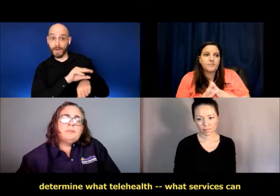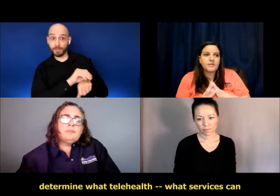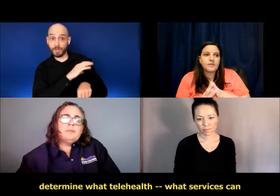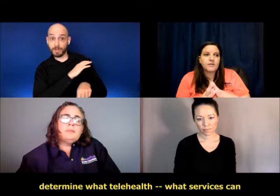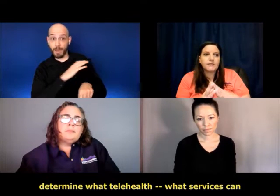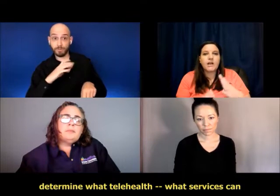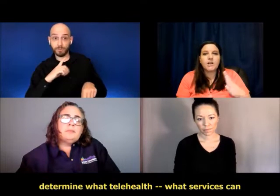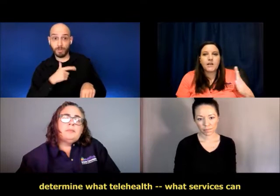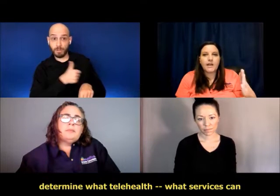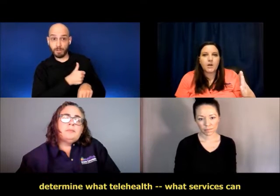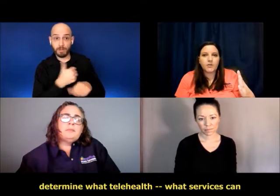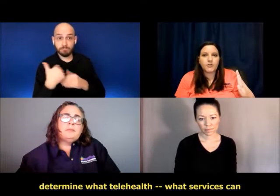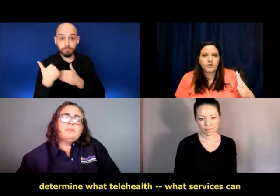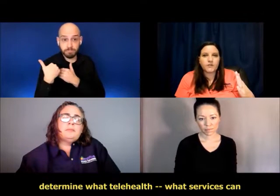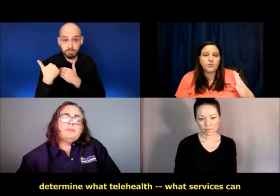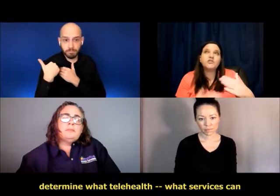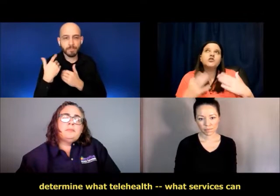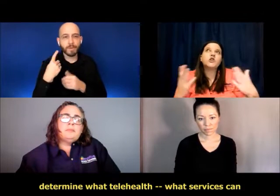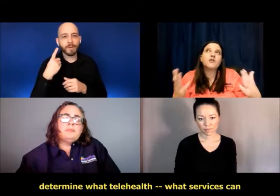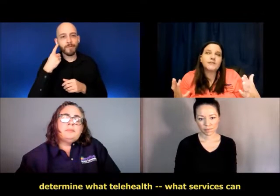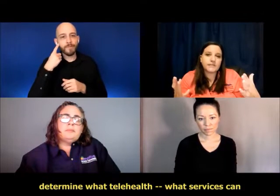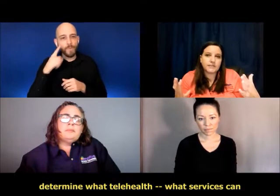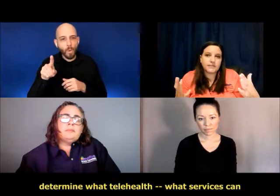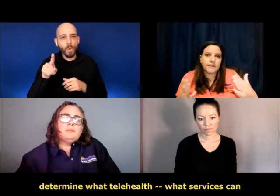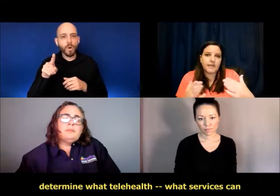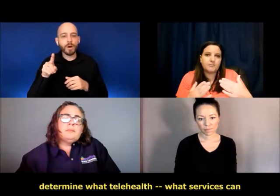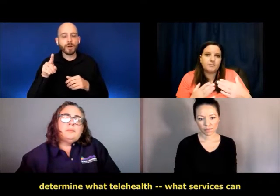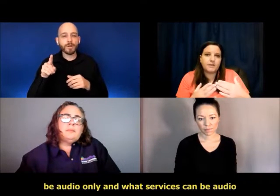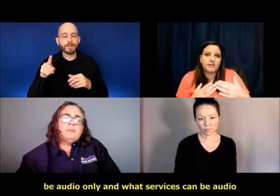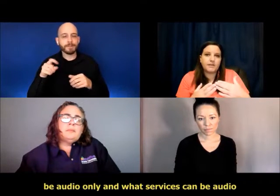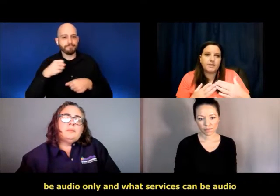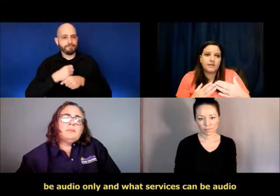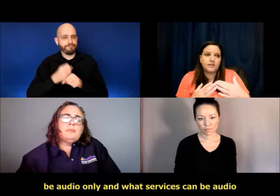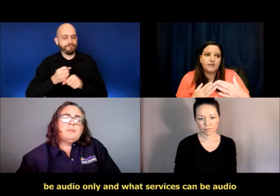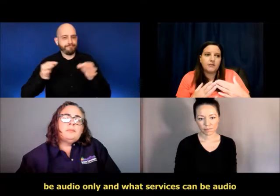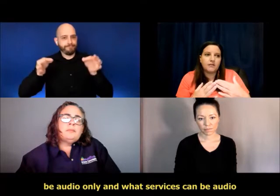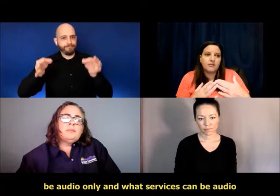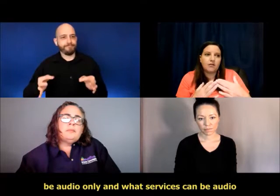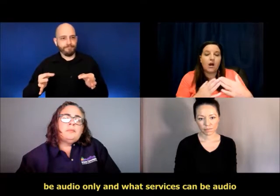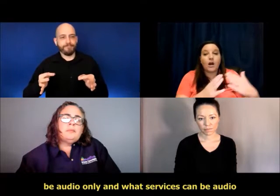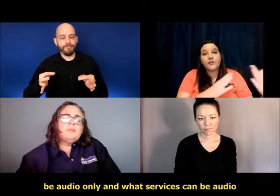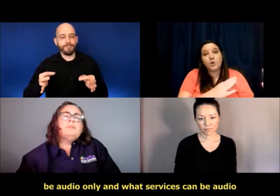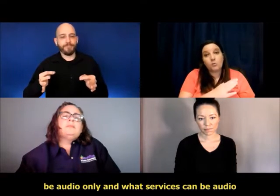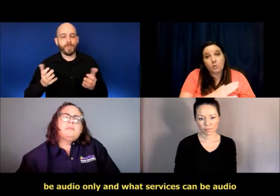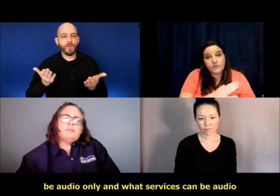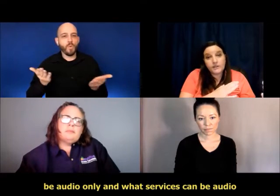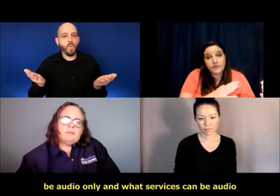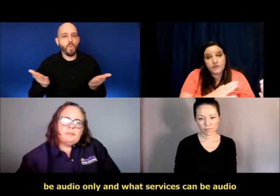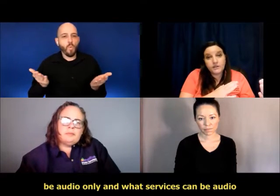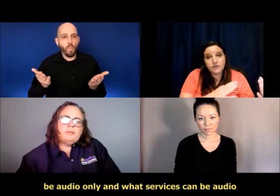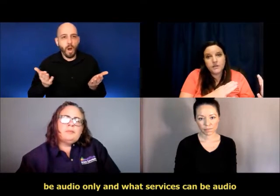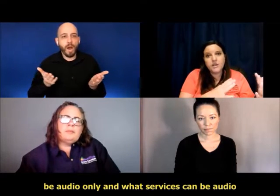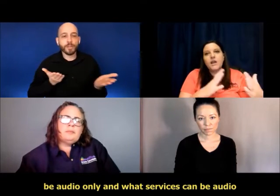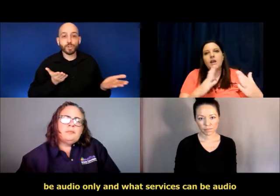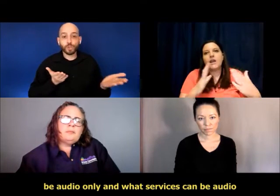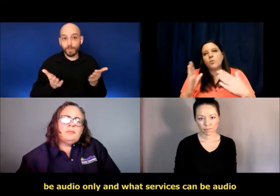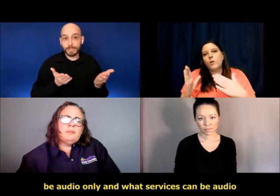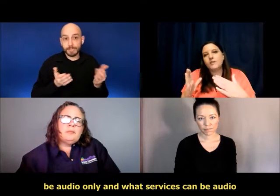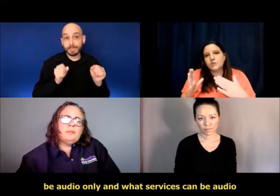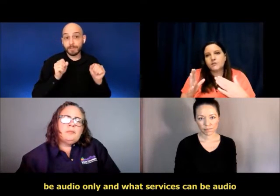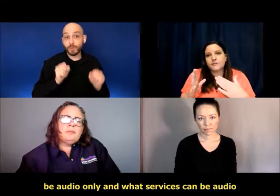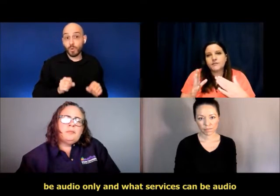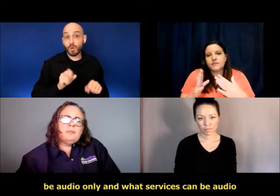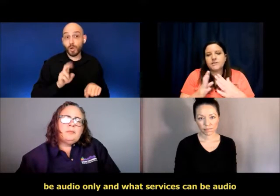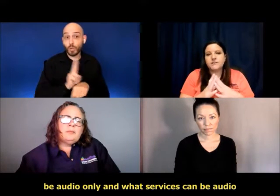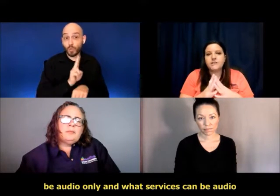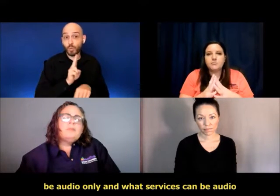telehealth service, what services can be audio only and